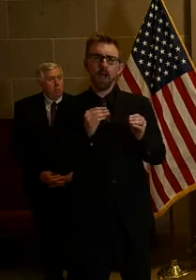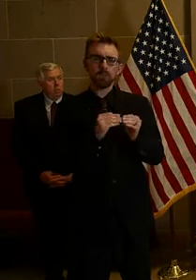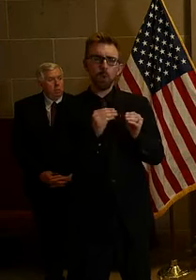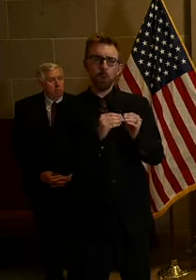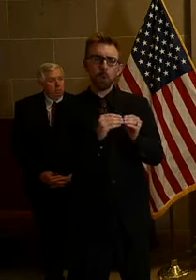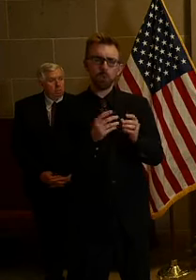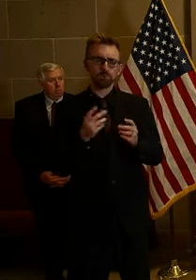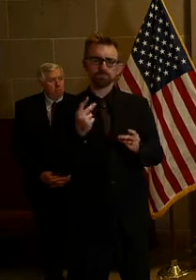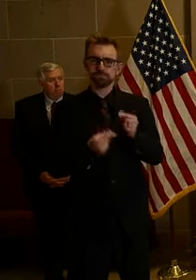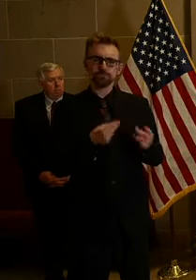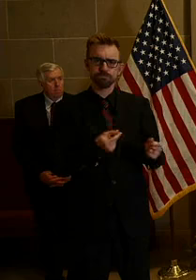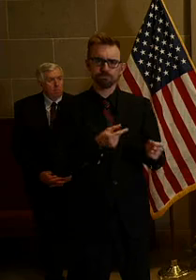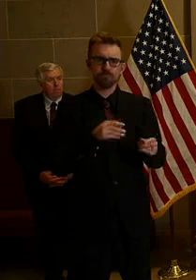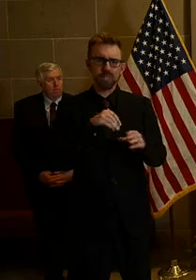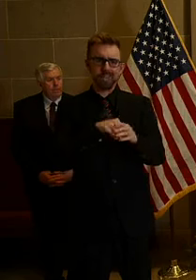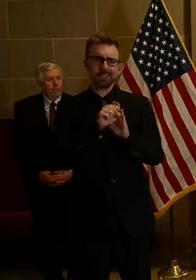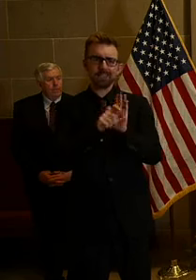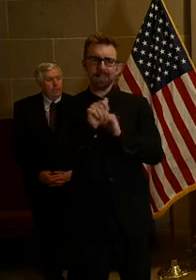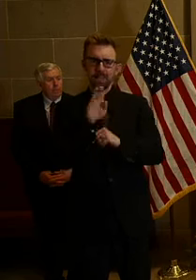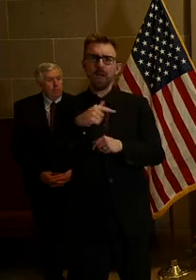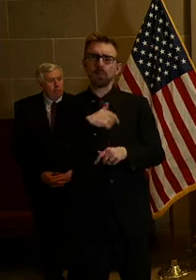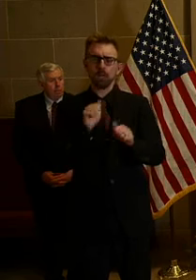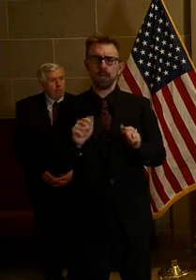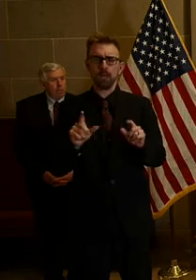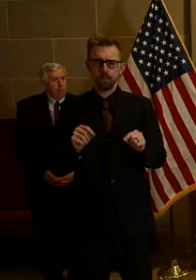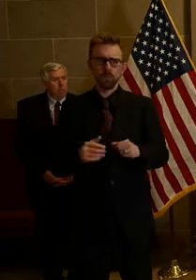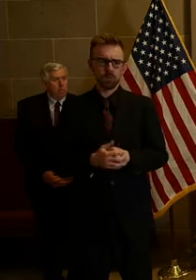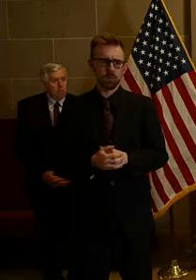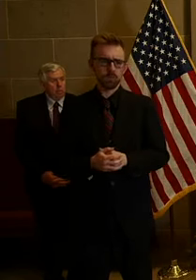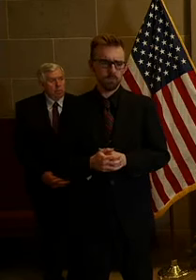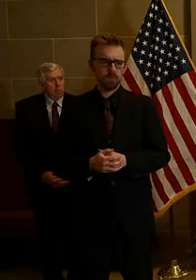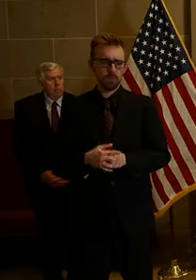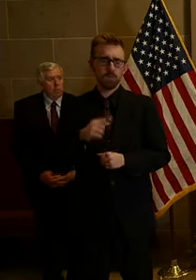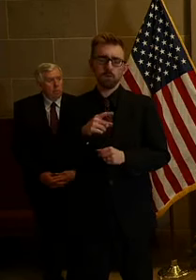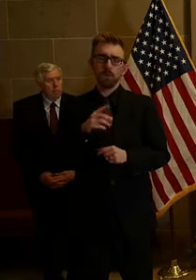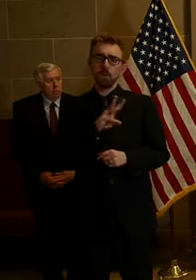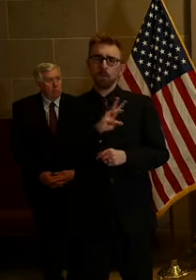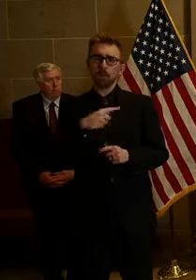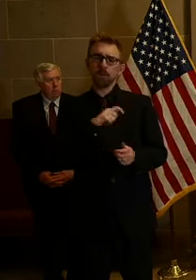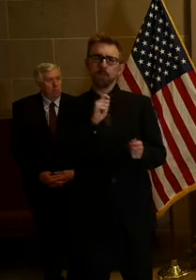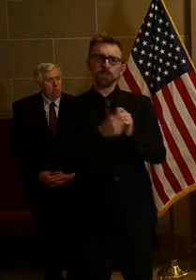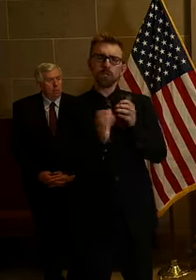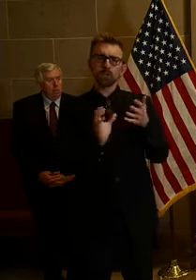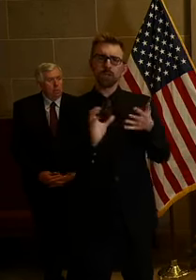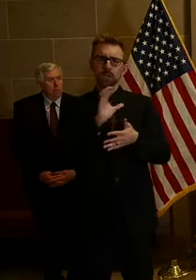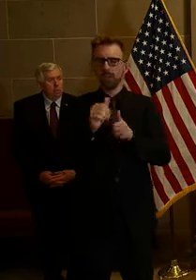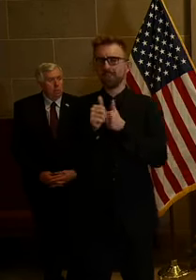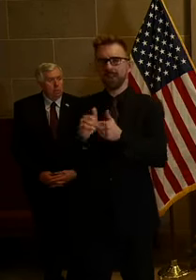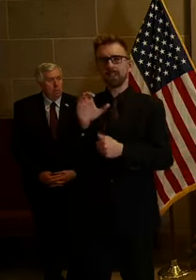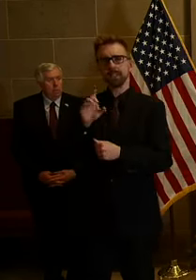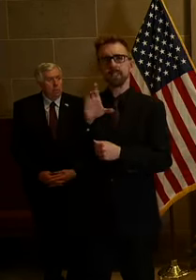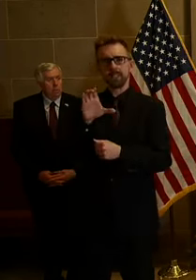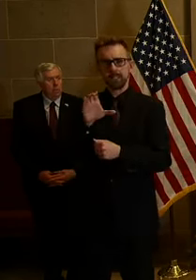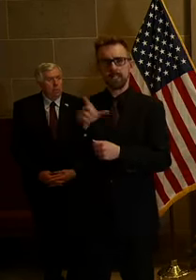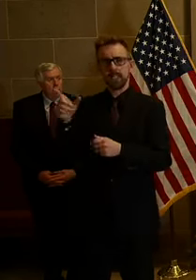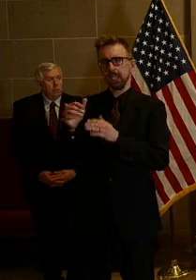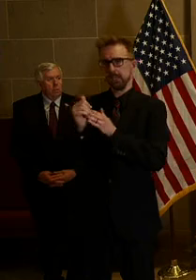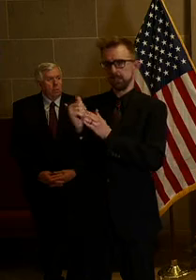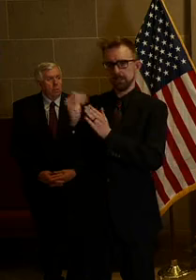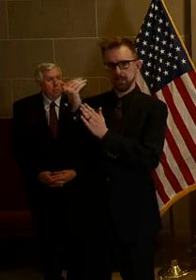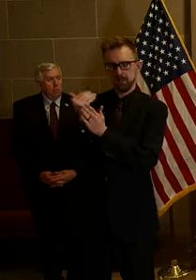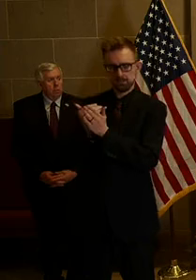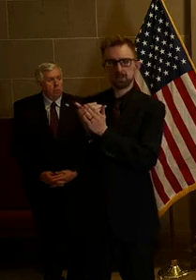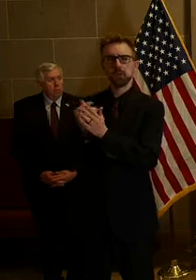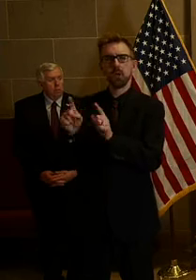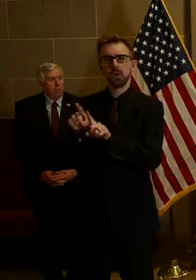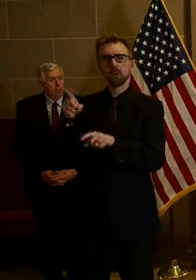we can do in the state lab. So yesterday, if you'll go to our website, we changed our criteria according to CDC guidance and what we were